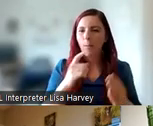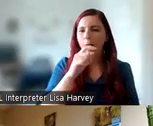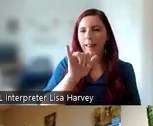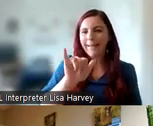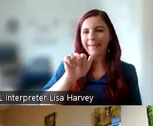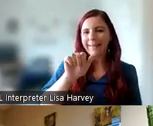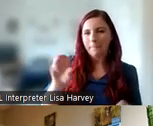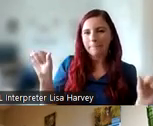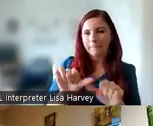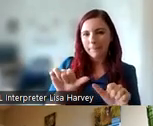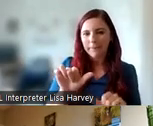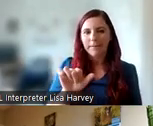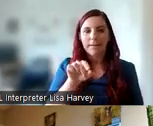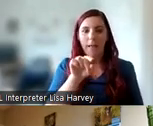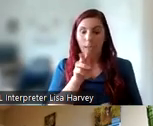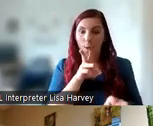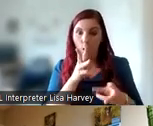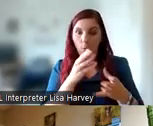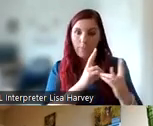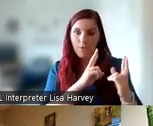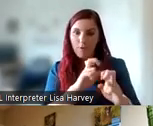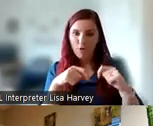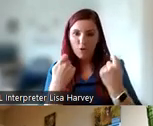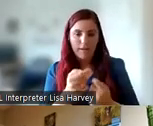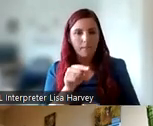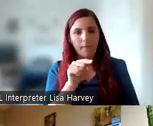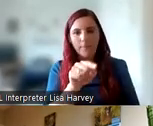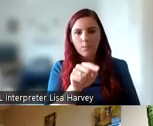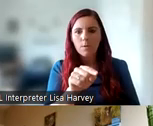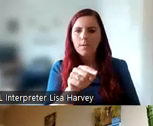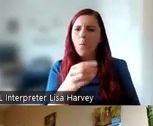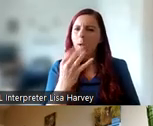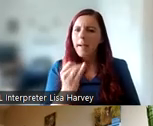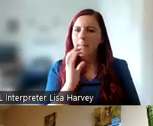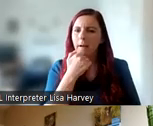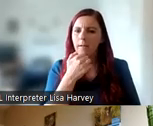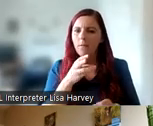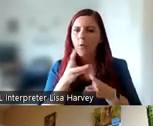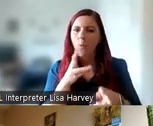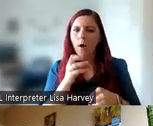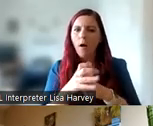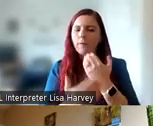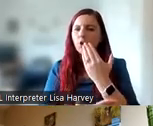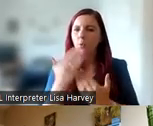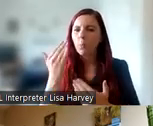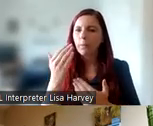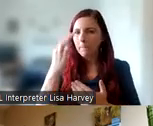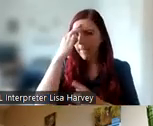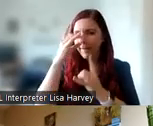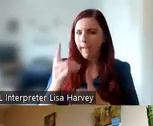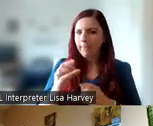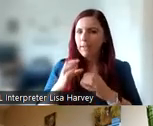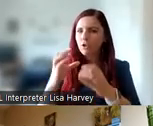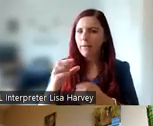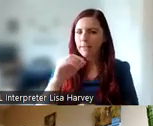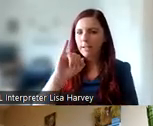and work with the research team. And this was very much inspired by the work of the youth mental health charity Jigsaw, who have a youth advisory